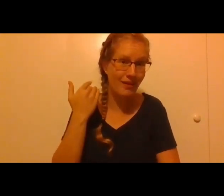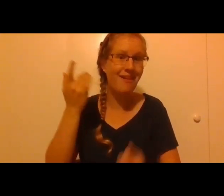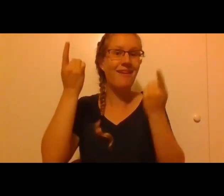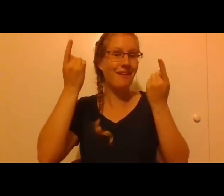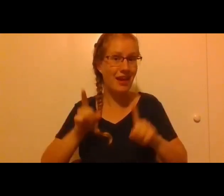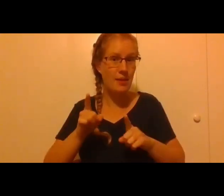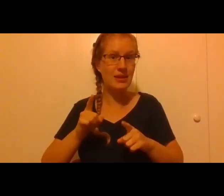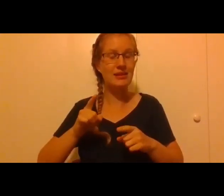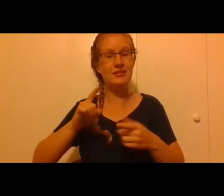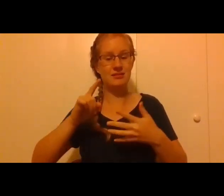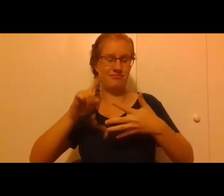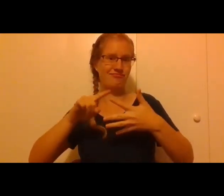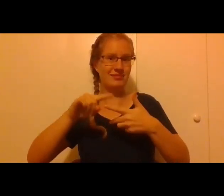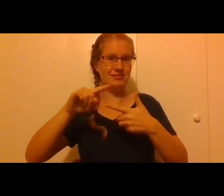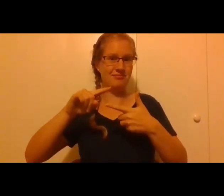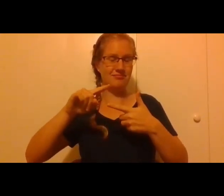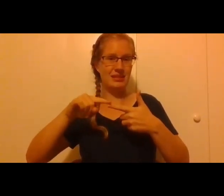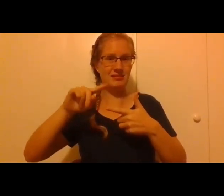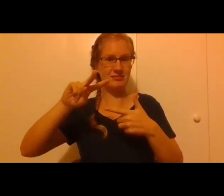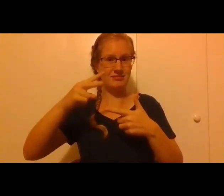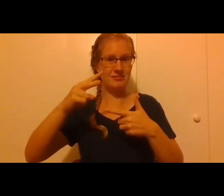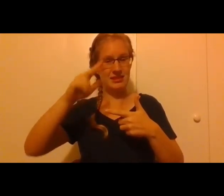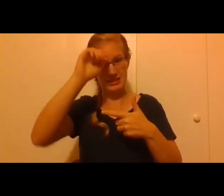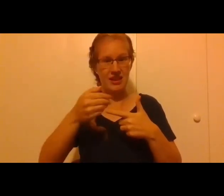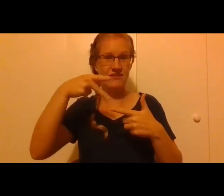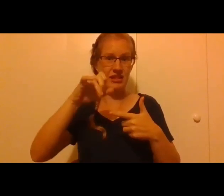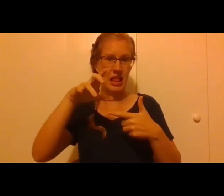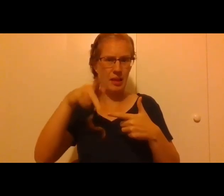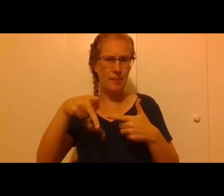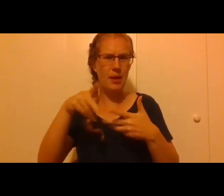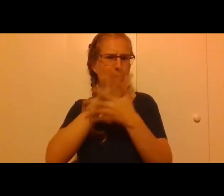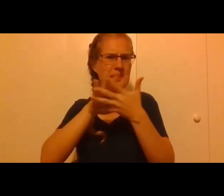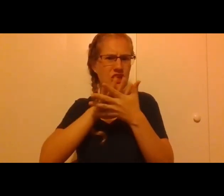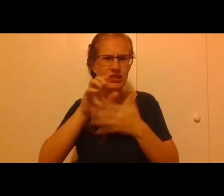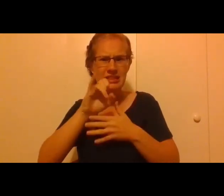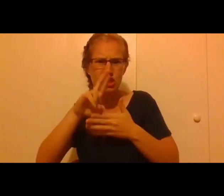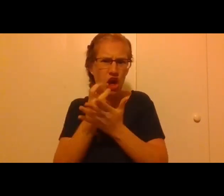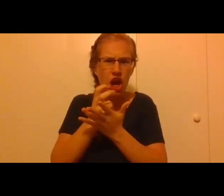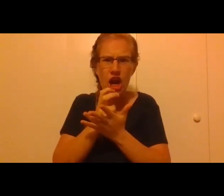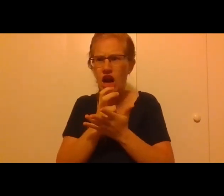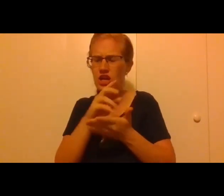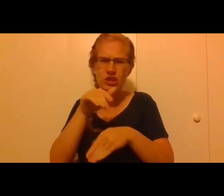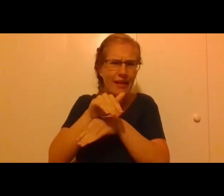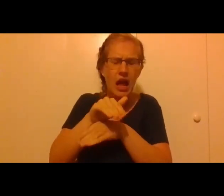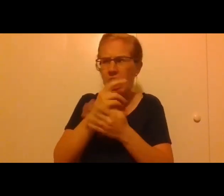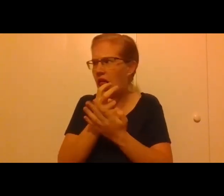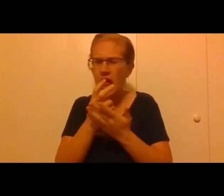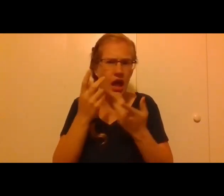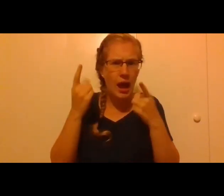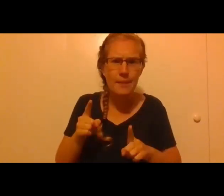second oldest child, Philip, had a mysterious seizure in the middle of the night. And after